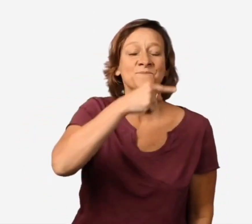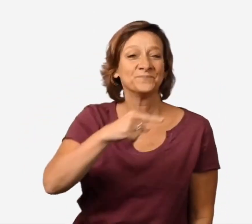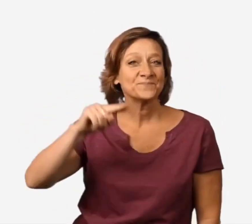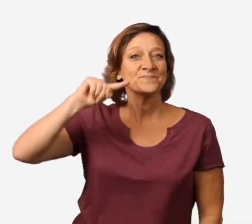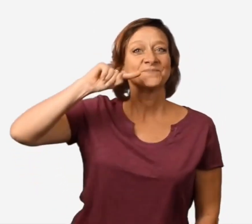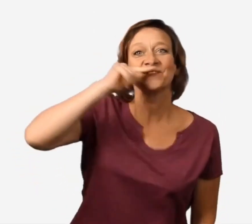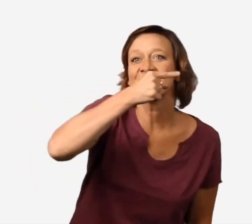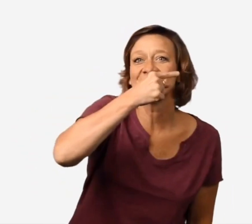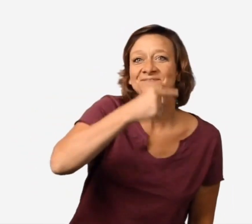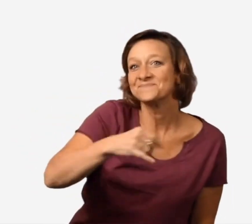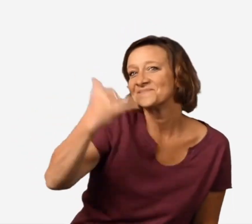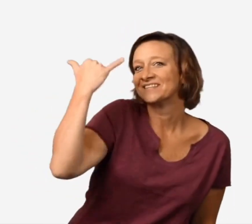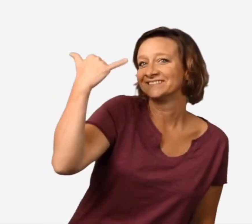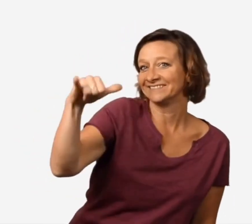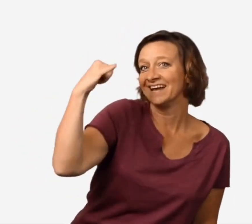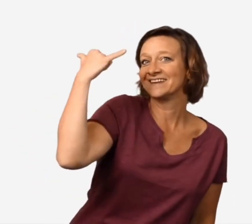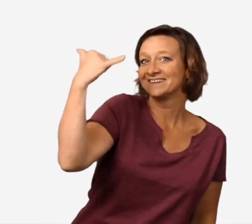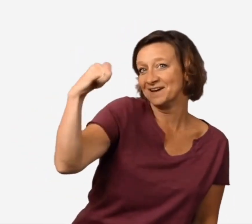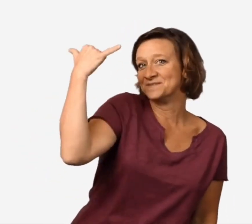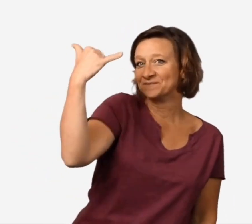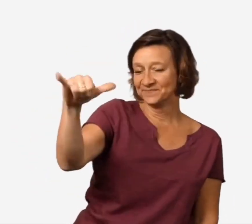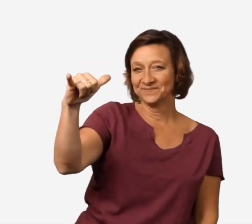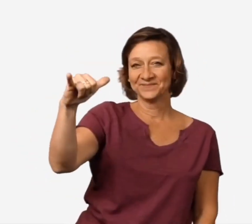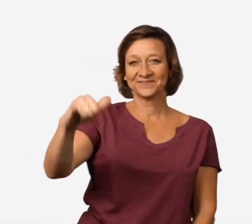Corn, corn, yellow, yellow, yellow.